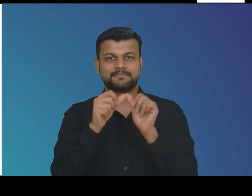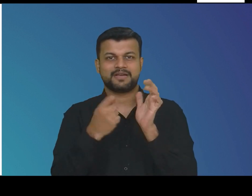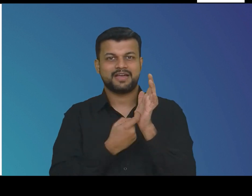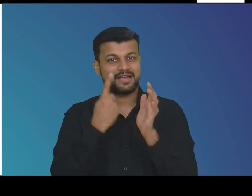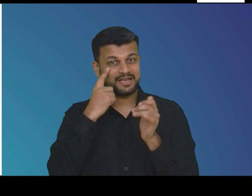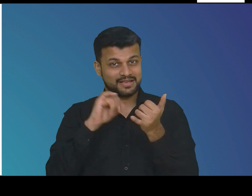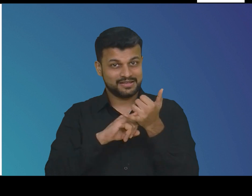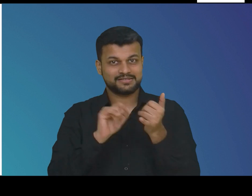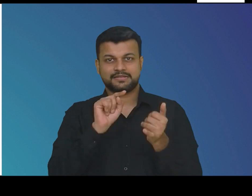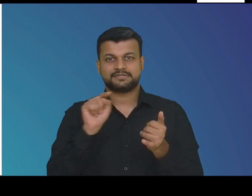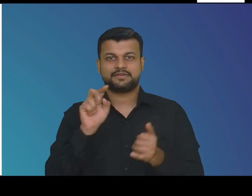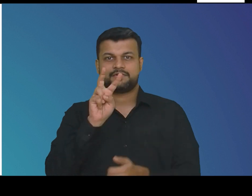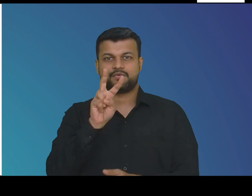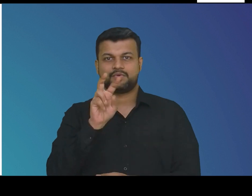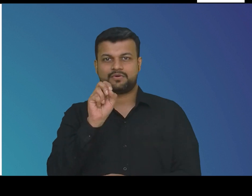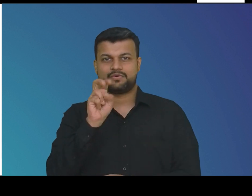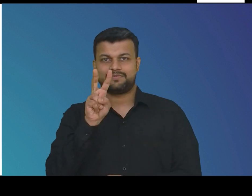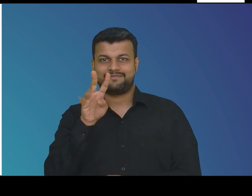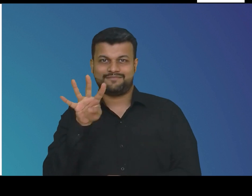-2024